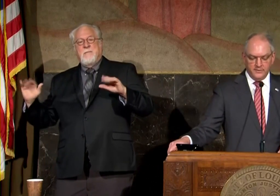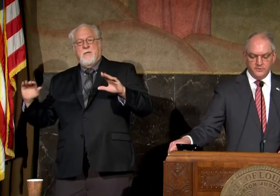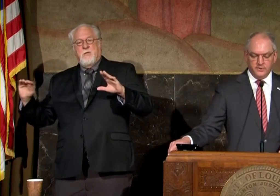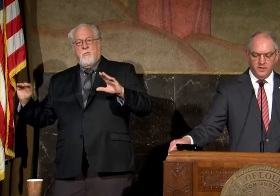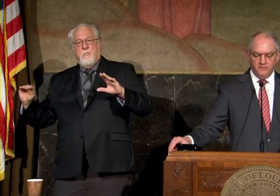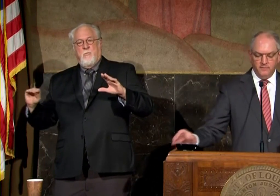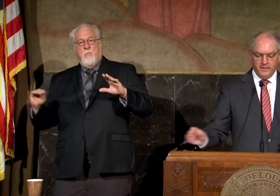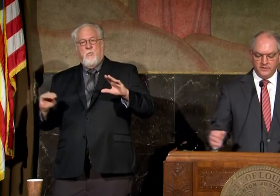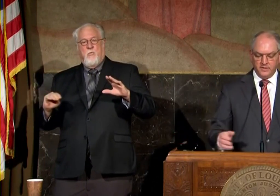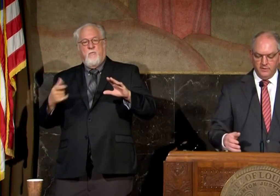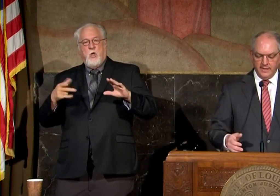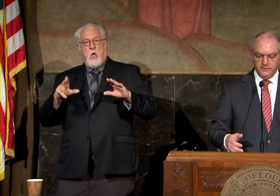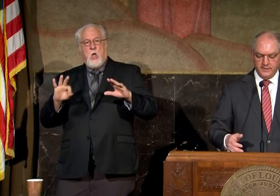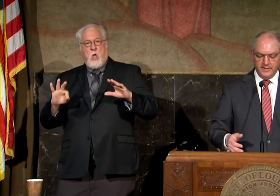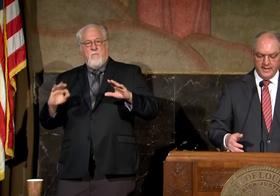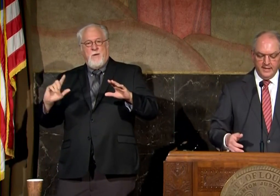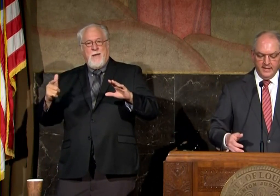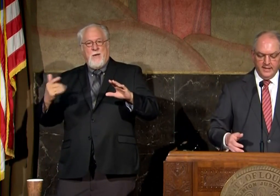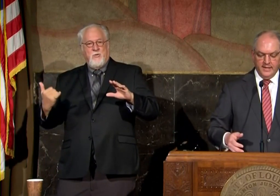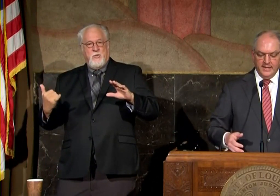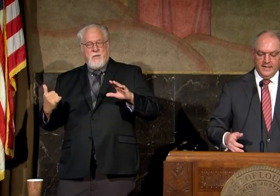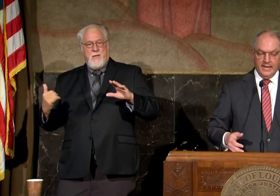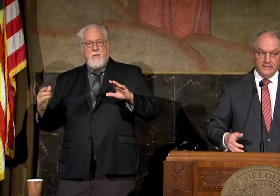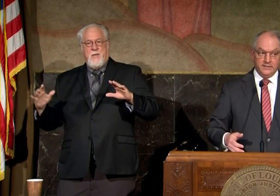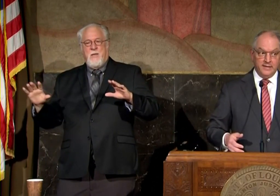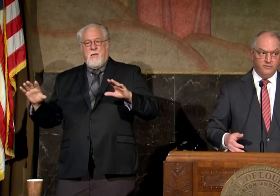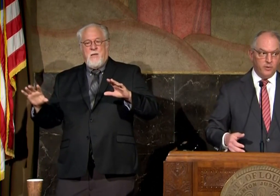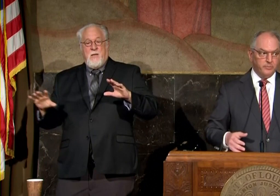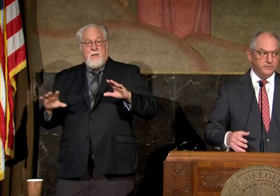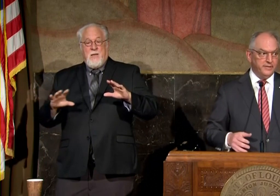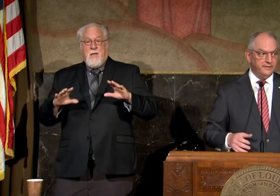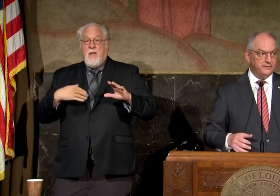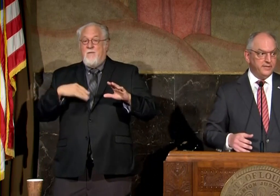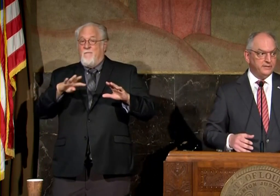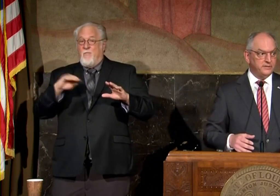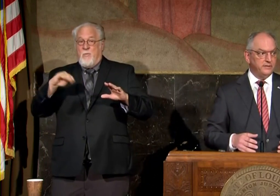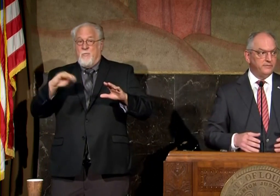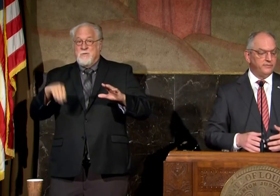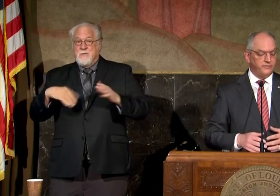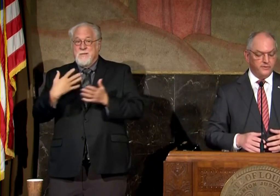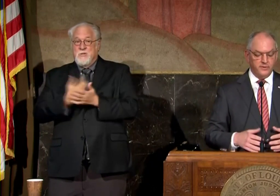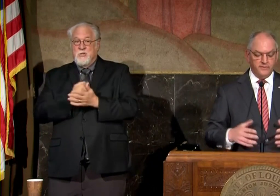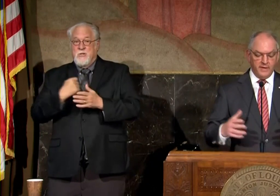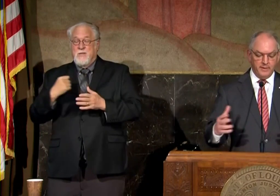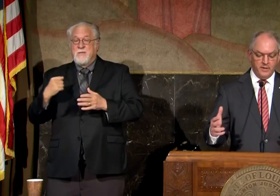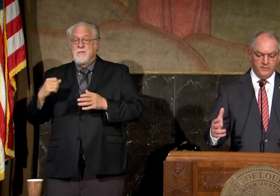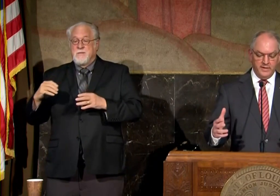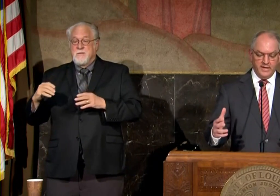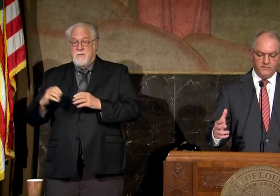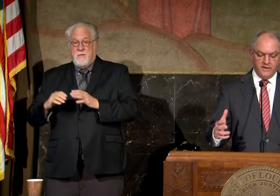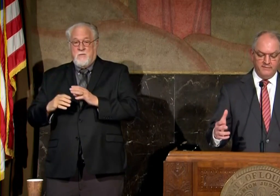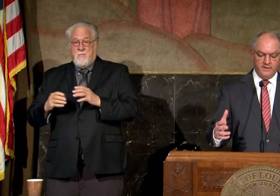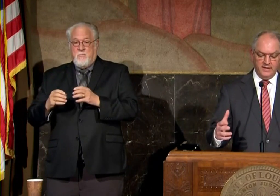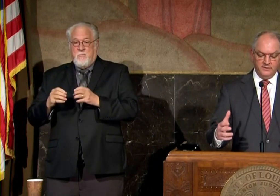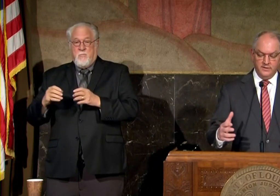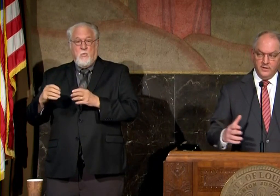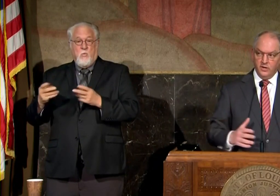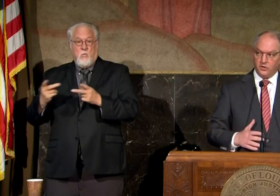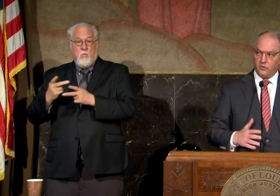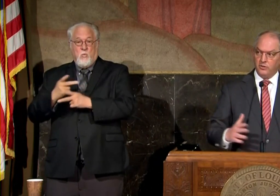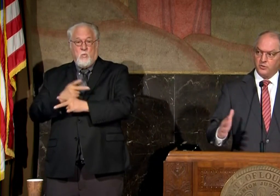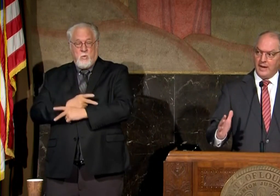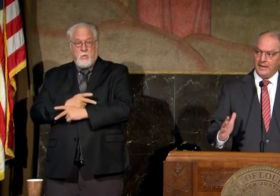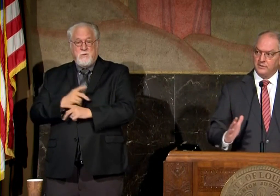the southeastern gulf of mexico later today has a 40 chance of further development over the next five days